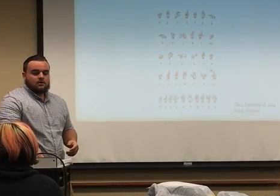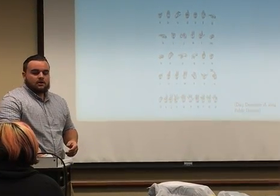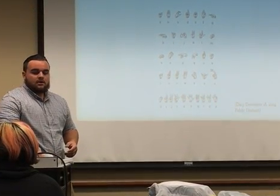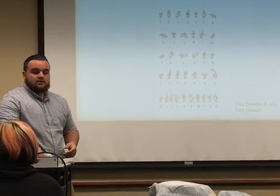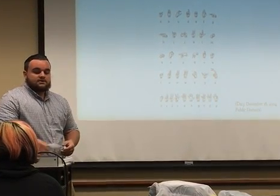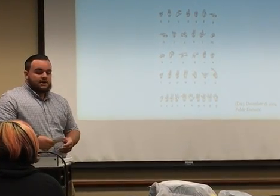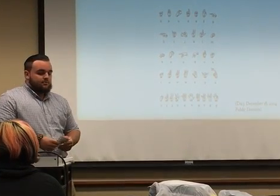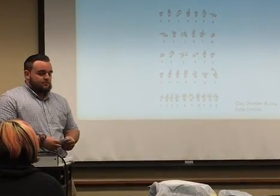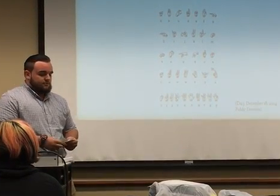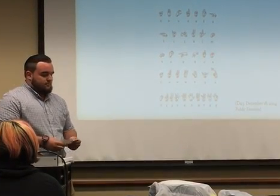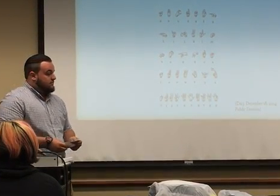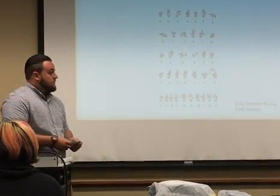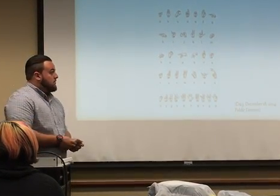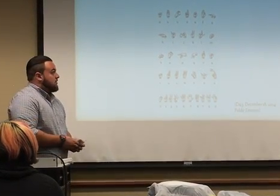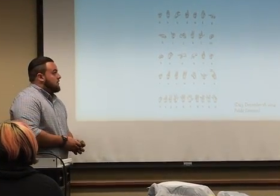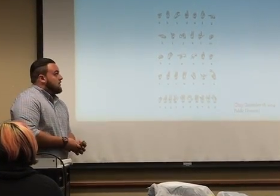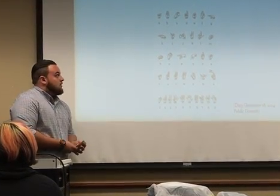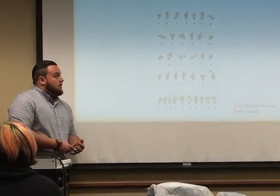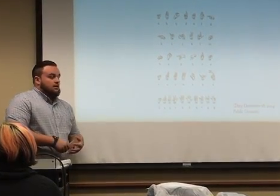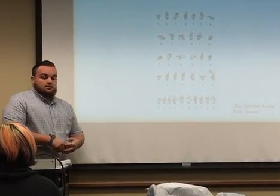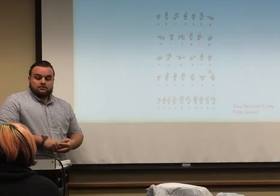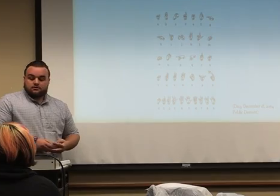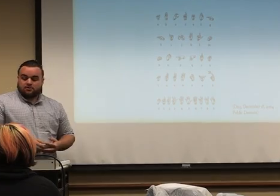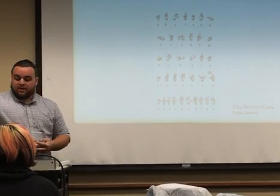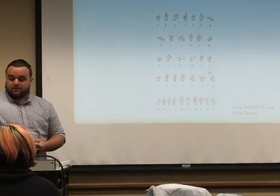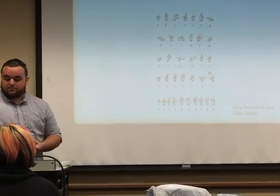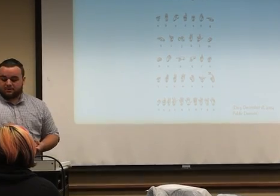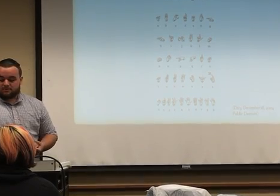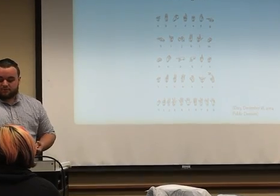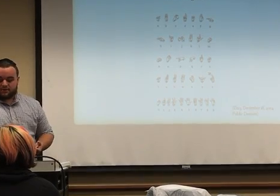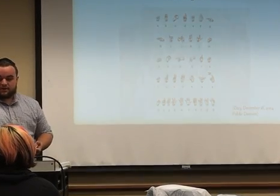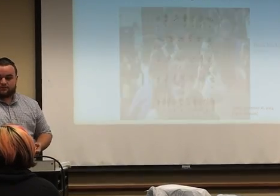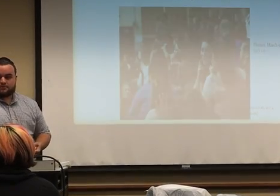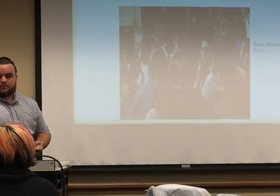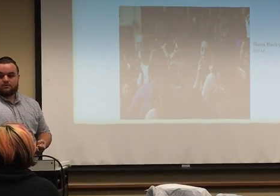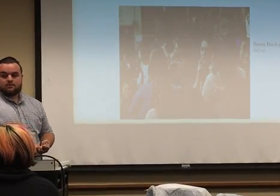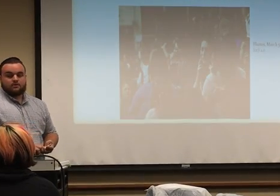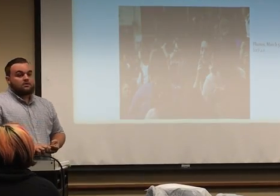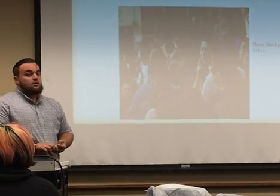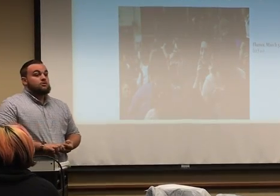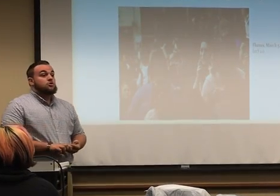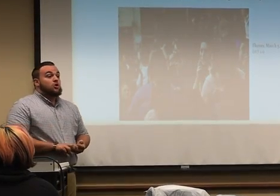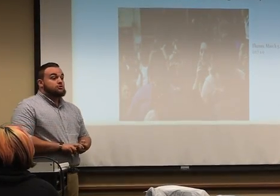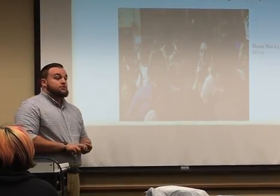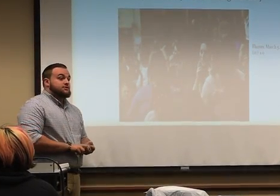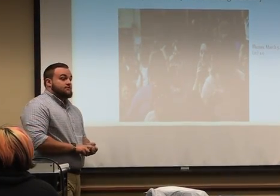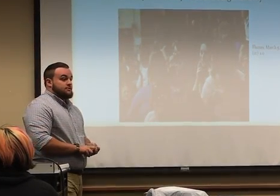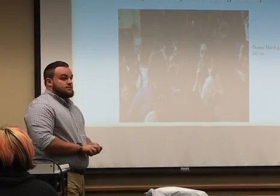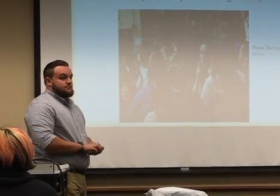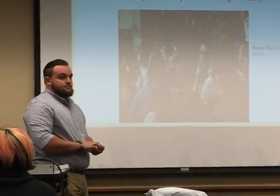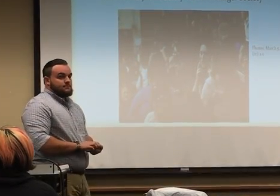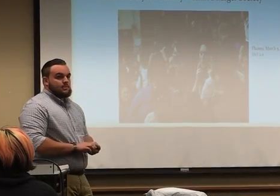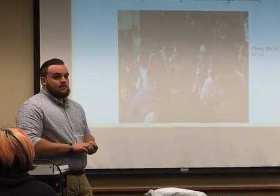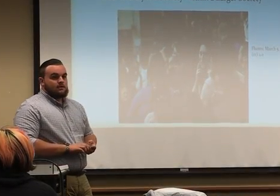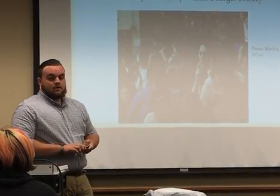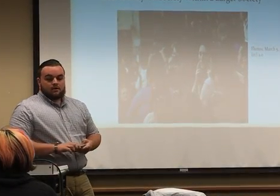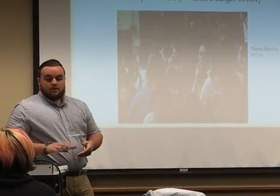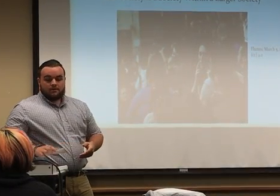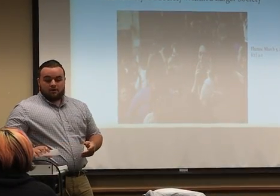And on top of their language being completely different, their culture is different too. They